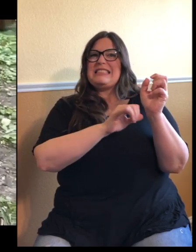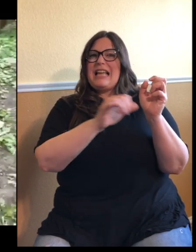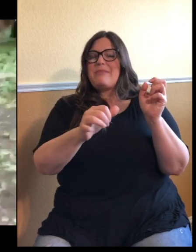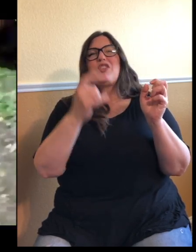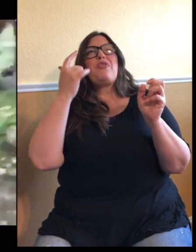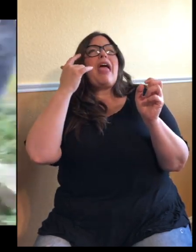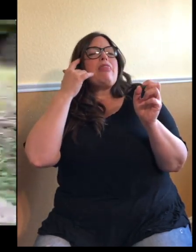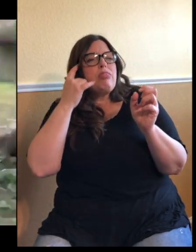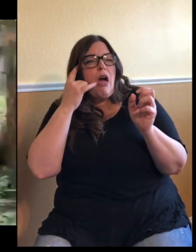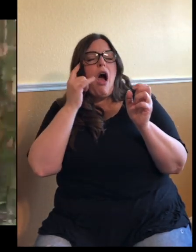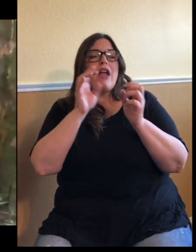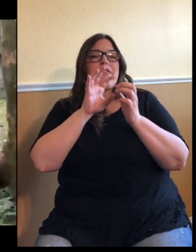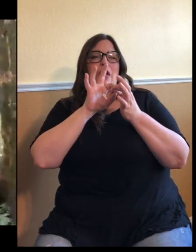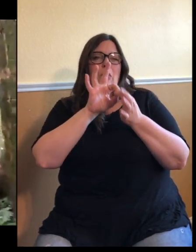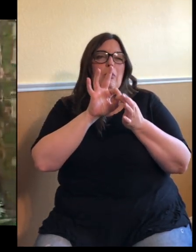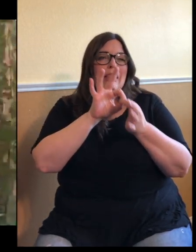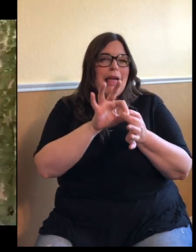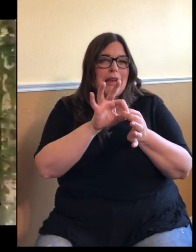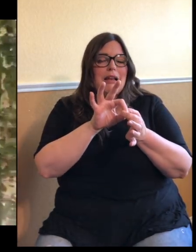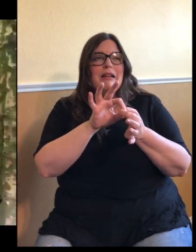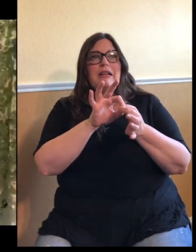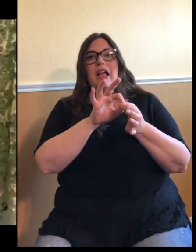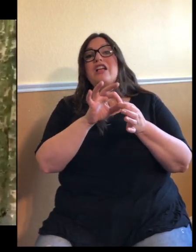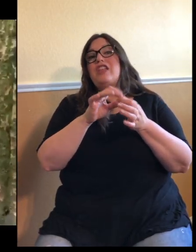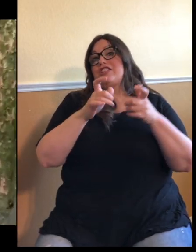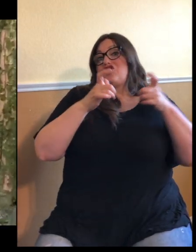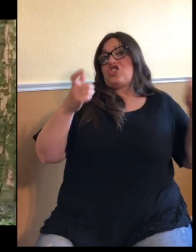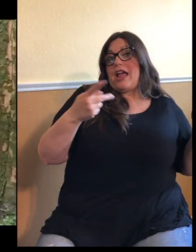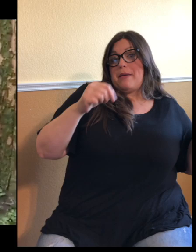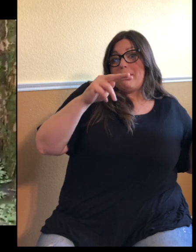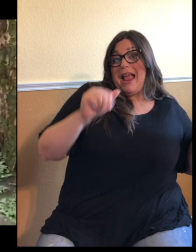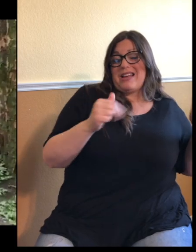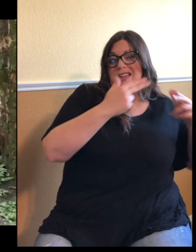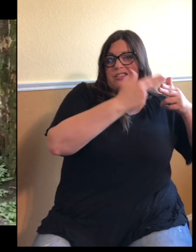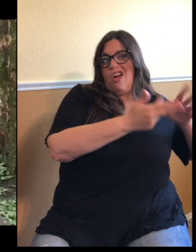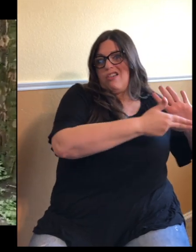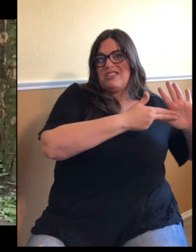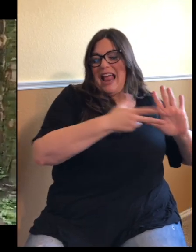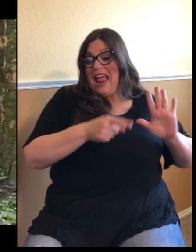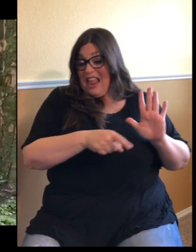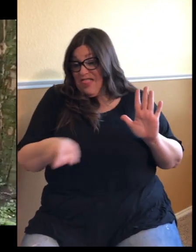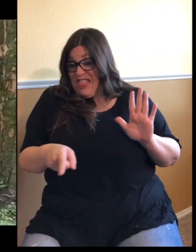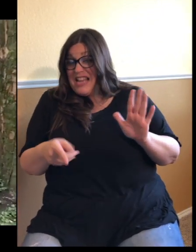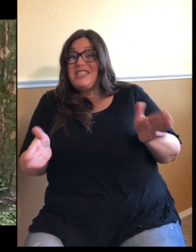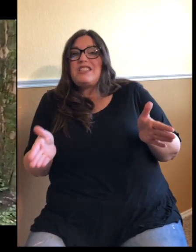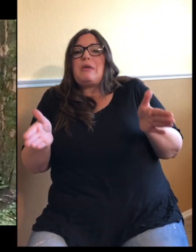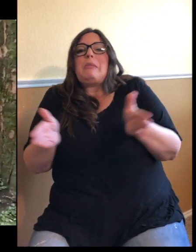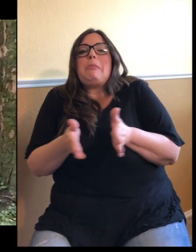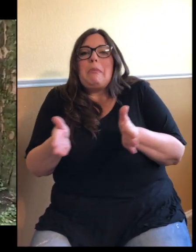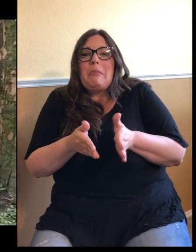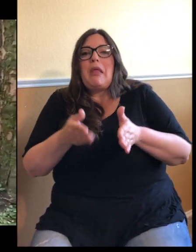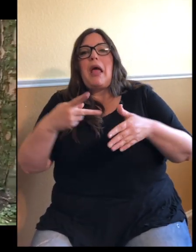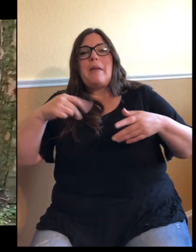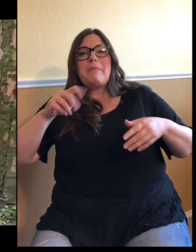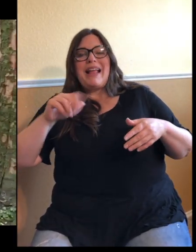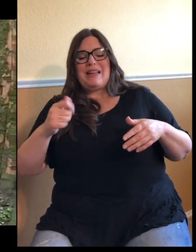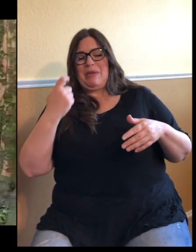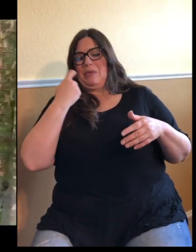So they were named giant pandas and these guys were named lesser panda. It hasn't been until recently they did DNA testing and discovered that giant pandas are actually